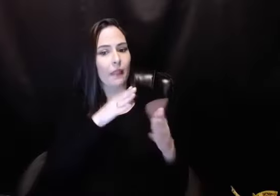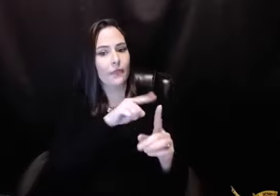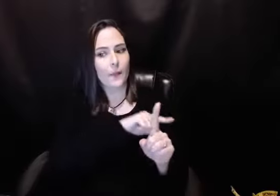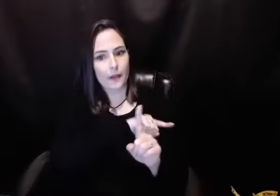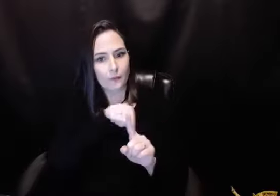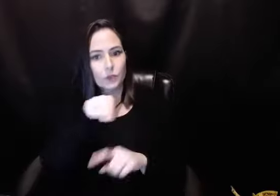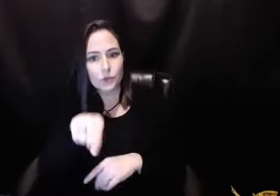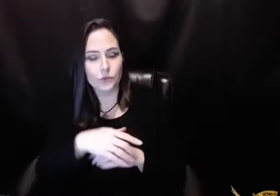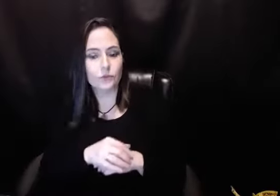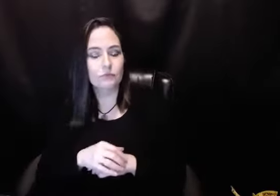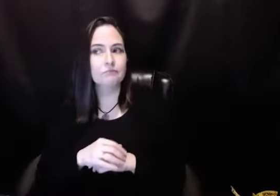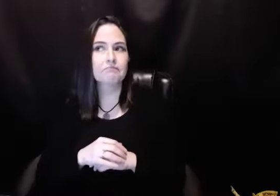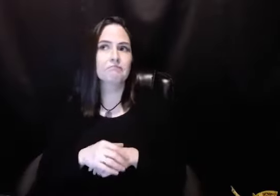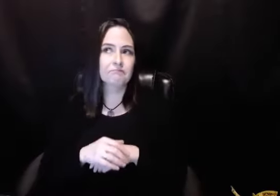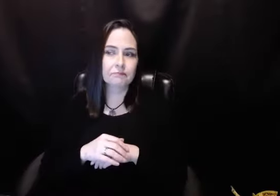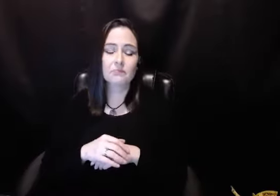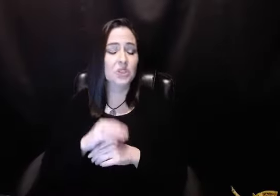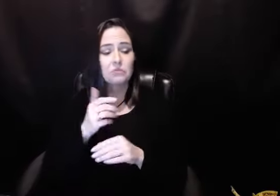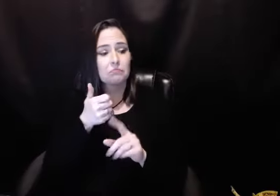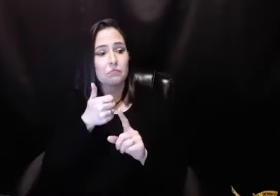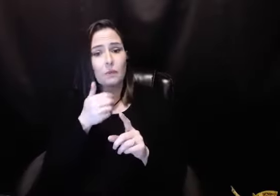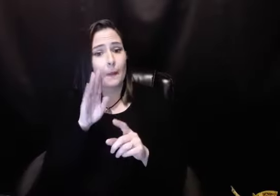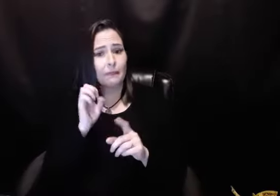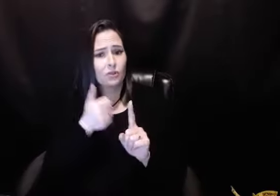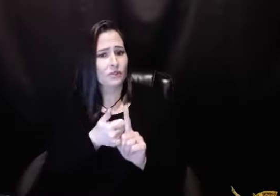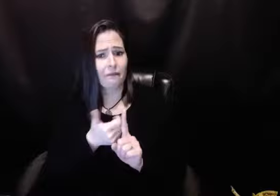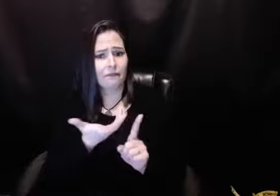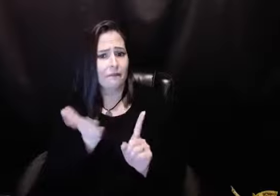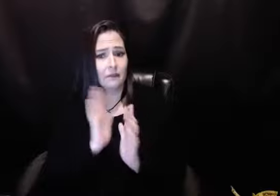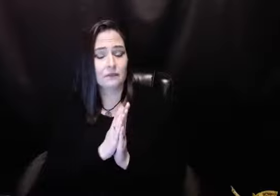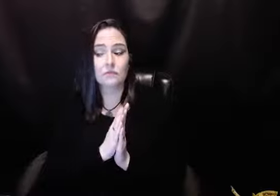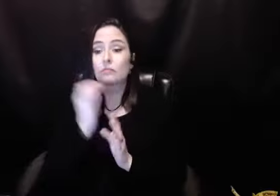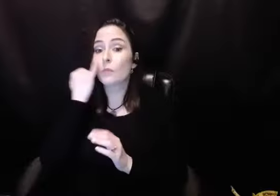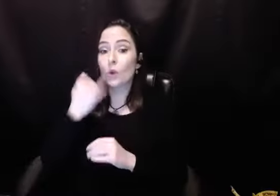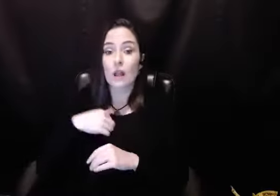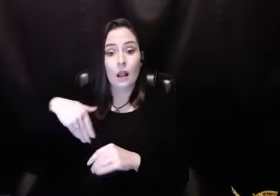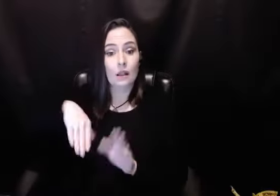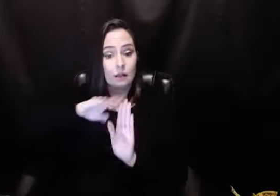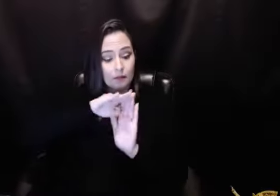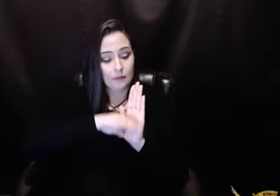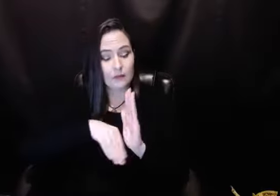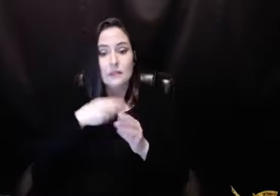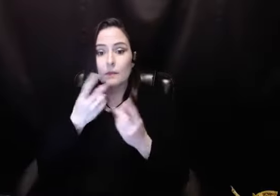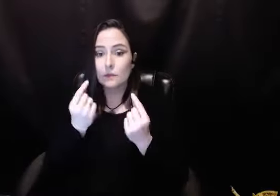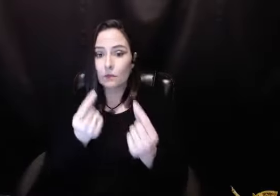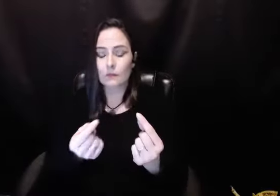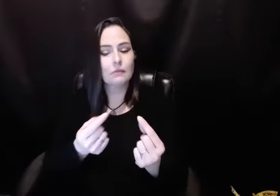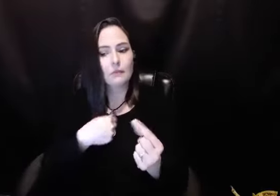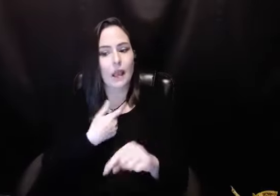promotion. Great hook into the tradition. She said, you be who you are and let them come to you. If I had not